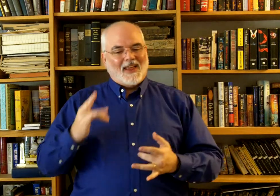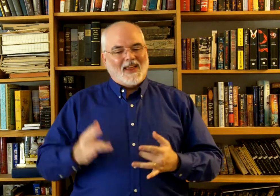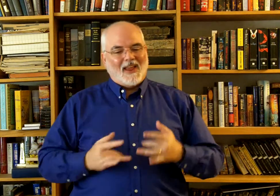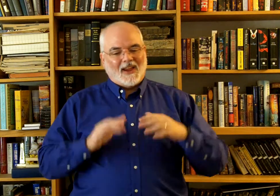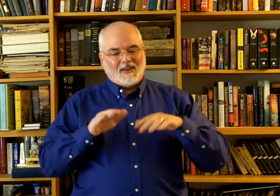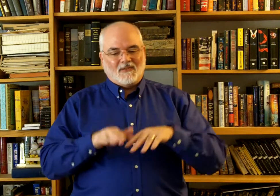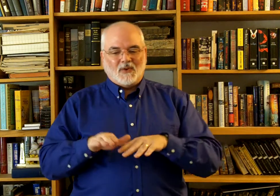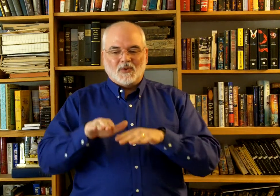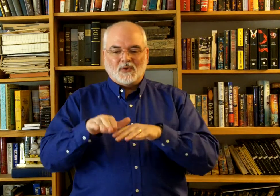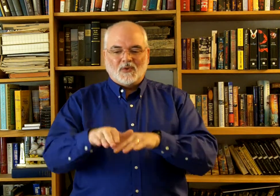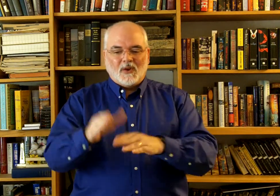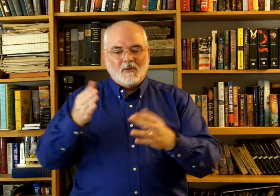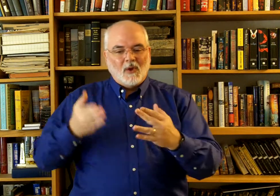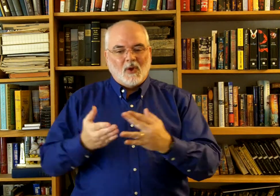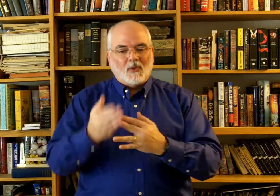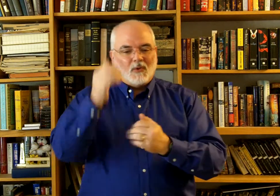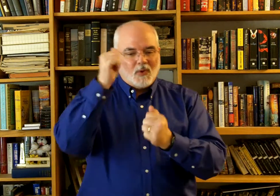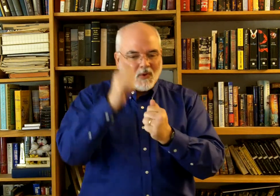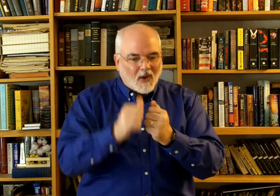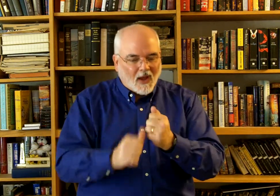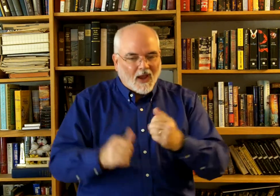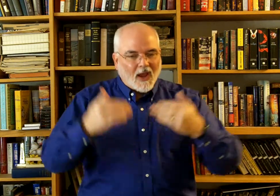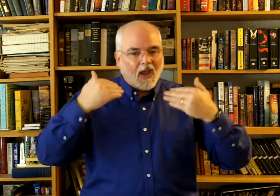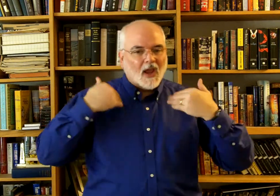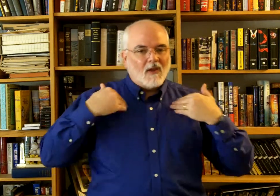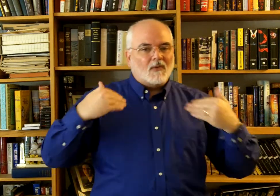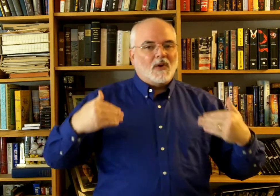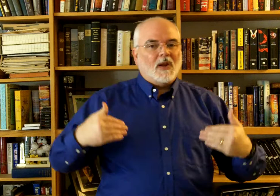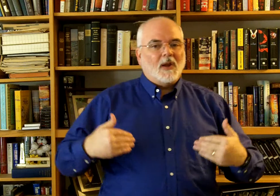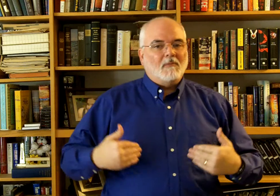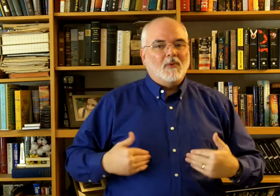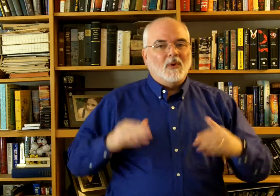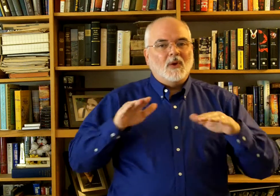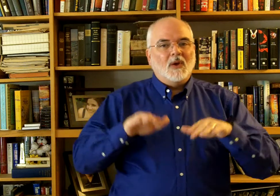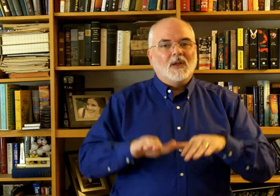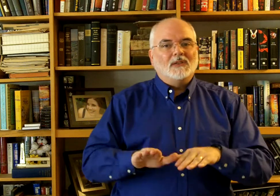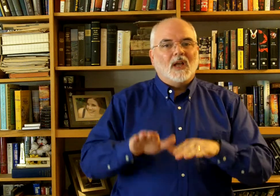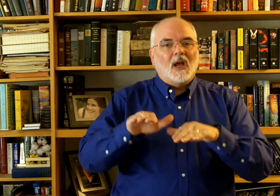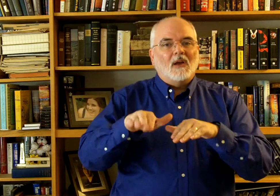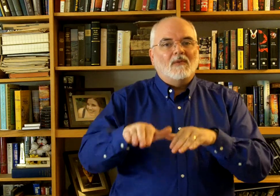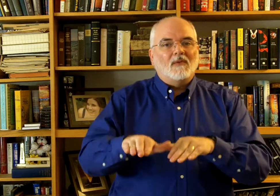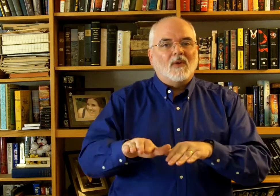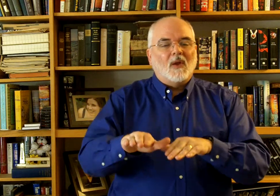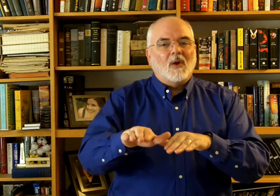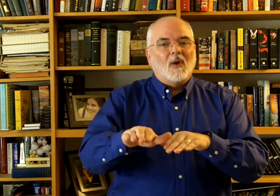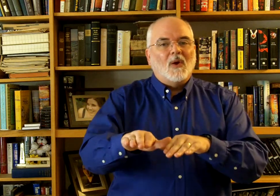stream through every bosom flows,